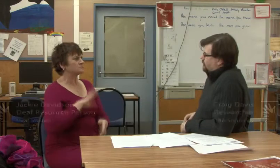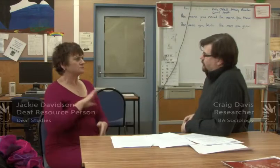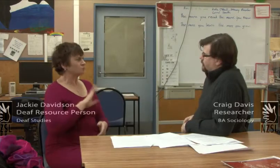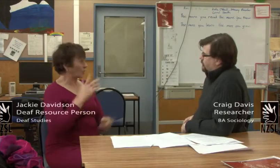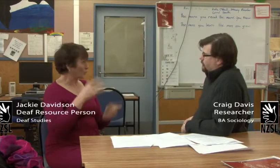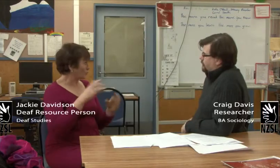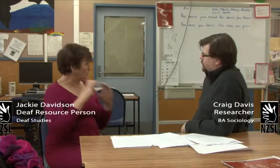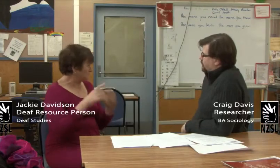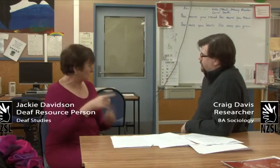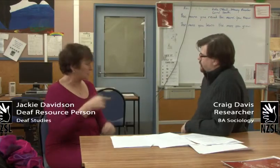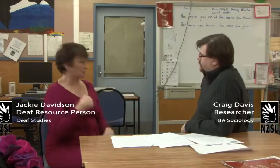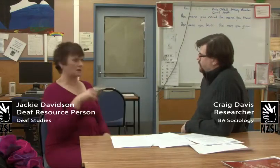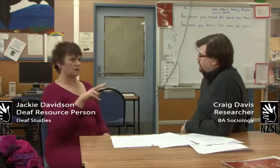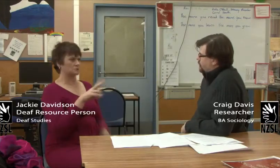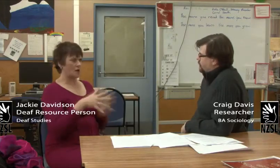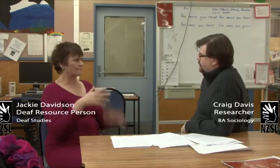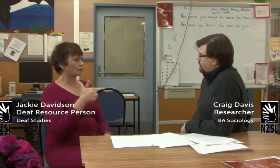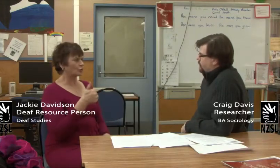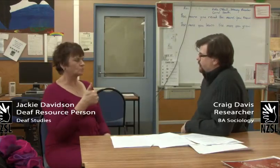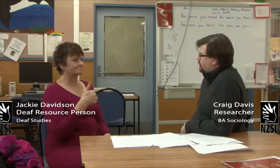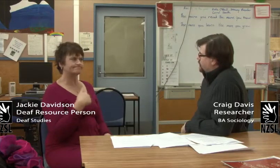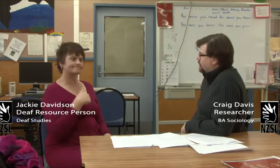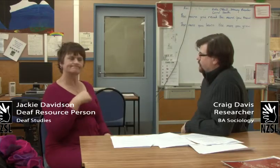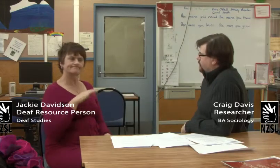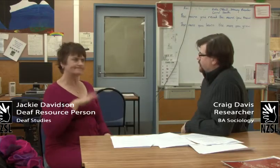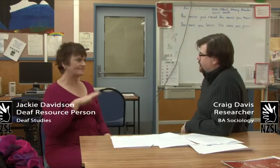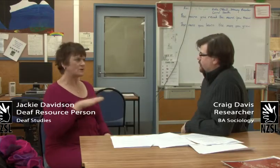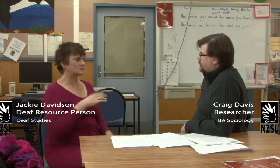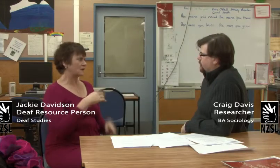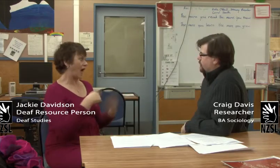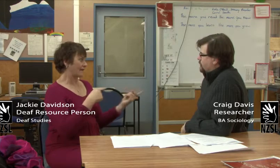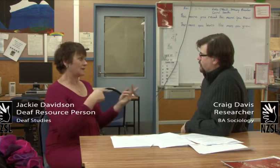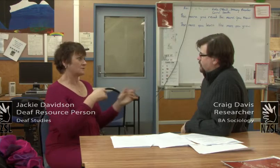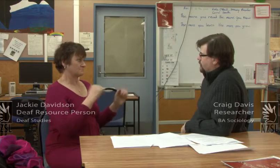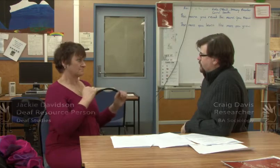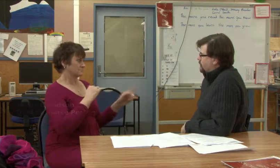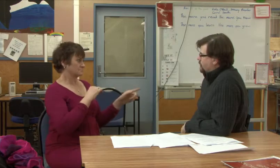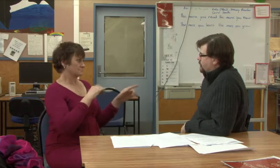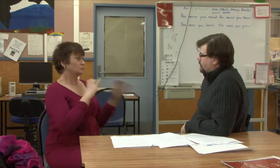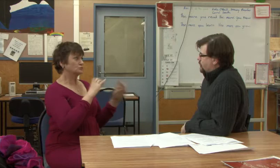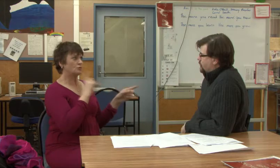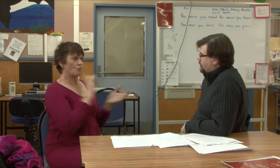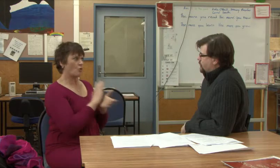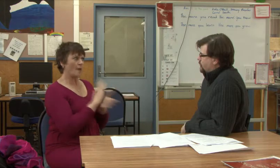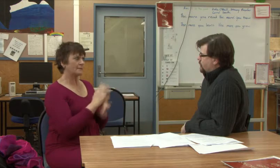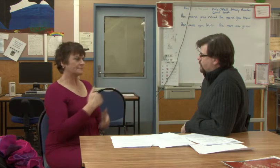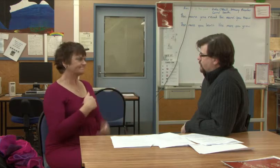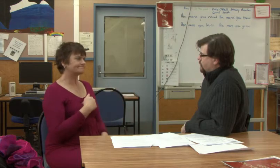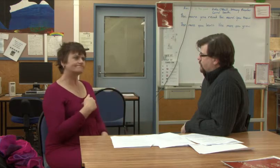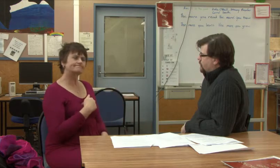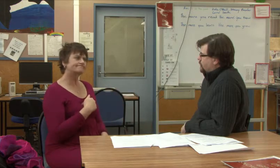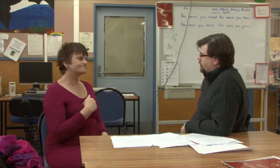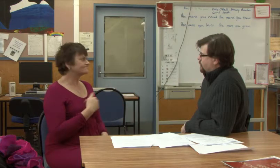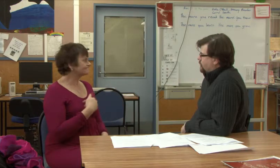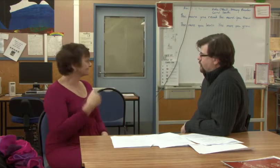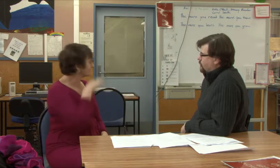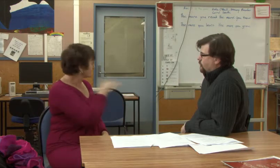I wasn't happy, I wasn't satisfied with this person communicating. They didn't have very good signing skills and the other communicators weren't happy either.